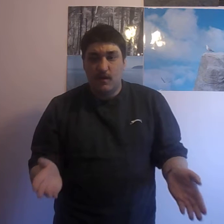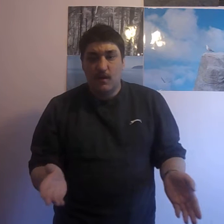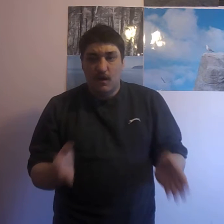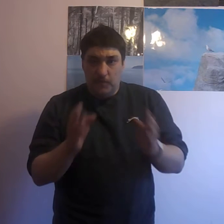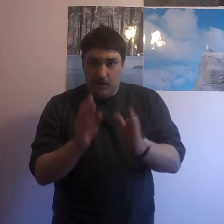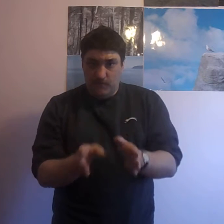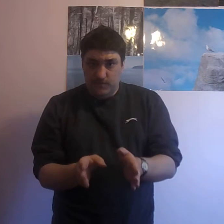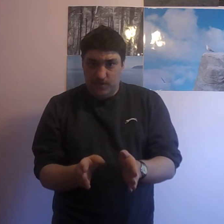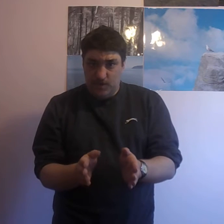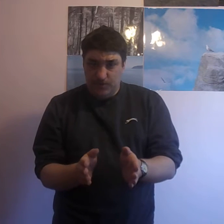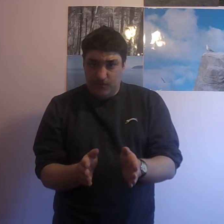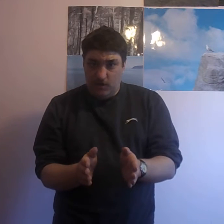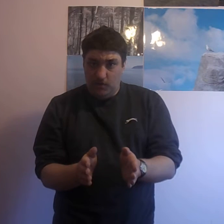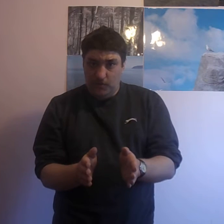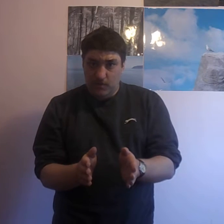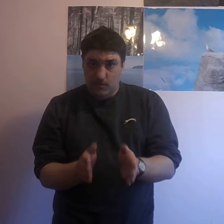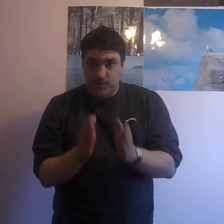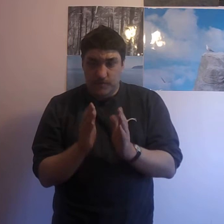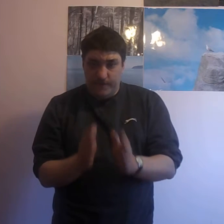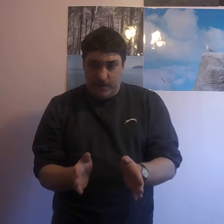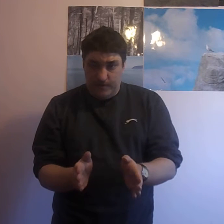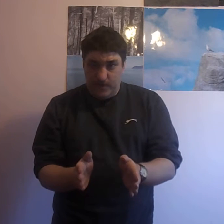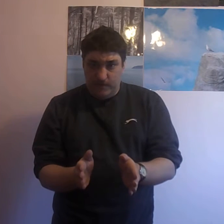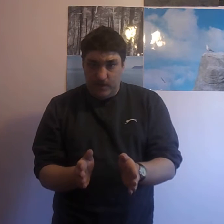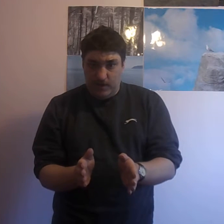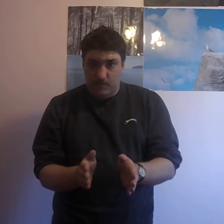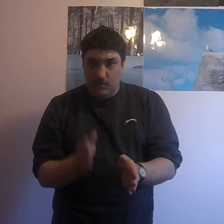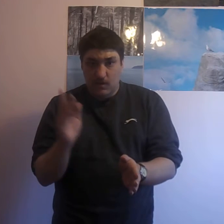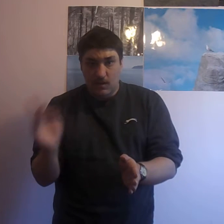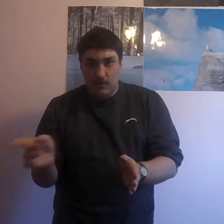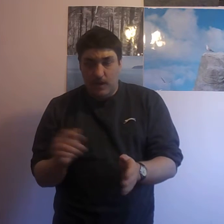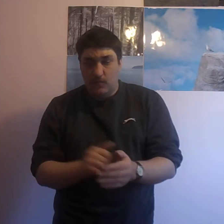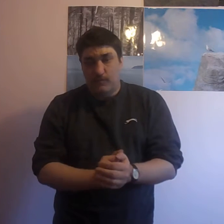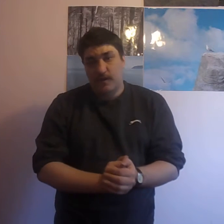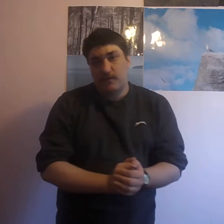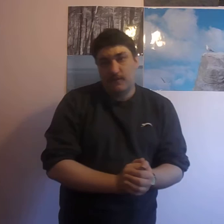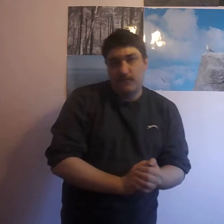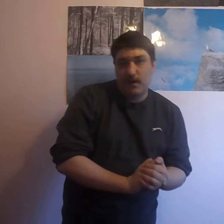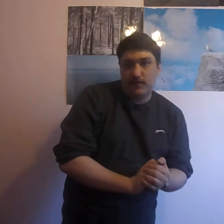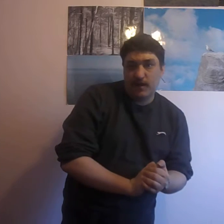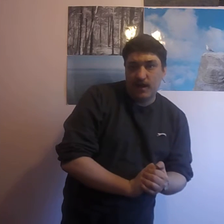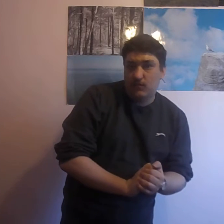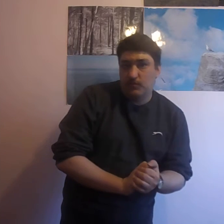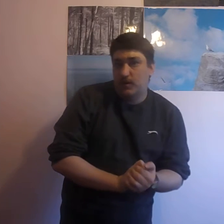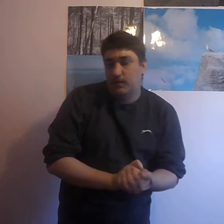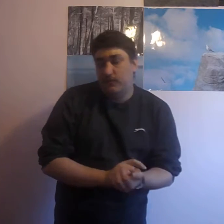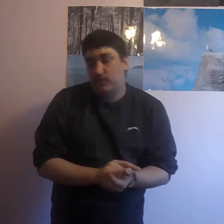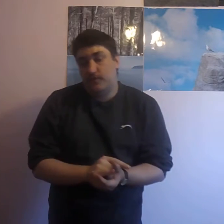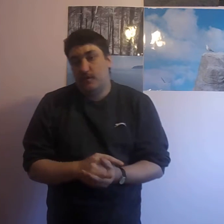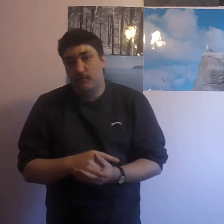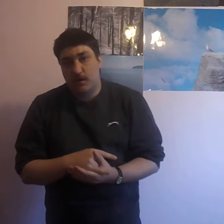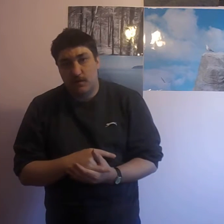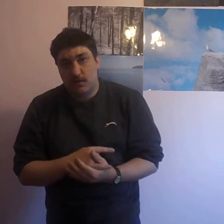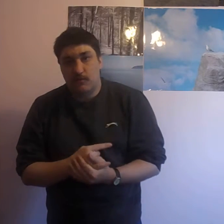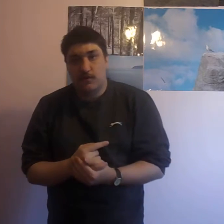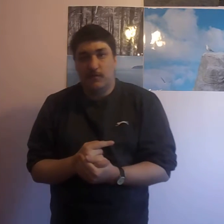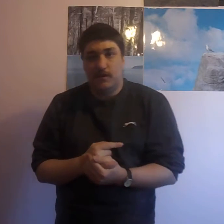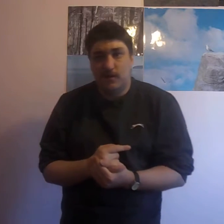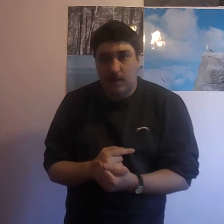apart from Strangers Wrath, which is my very favourite game, that was my favourite game, was Plants vs. Zombies. It was my second